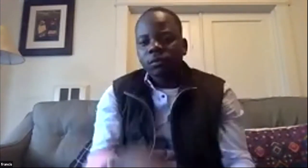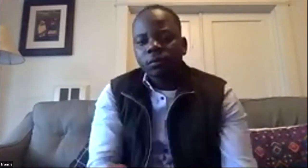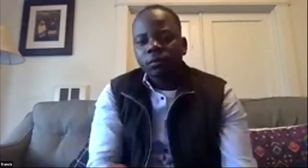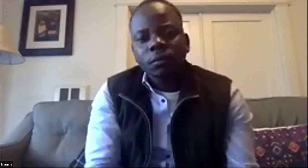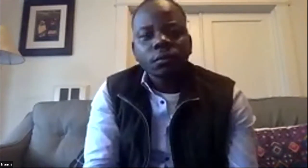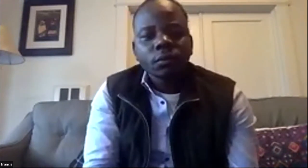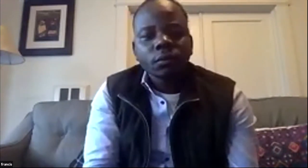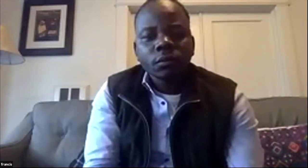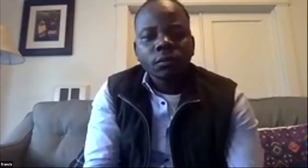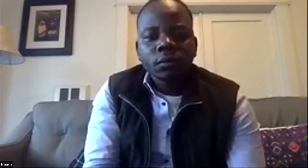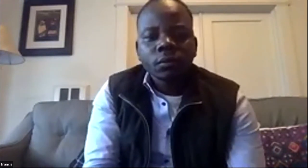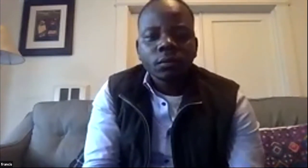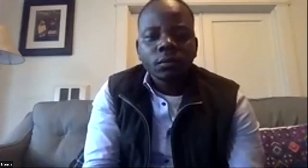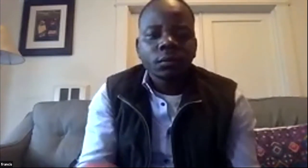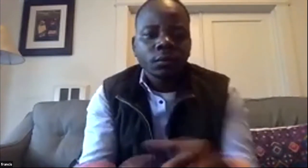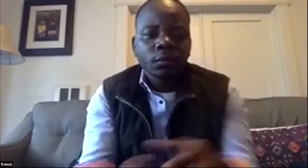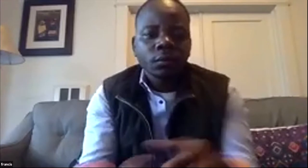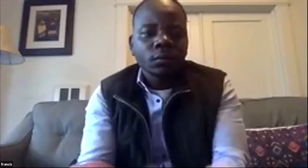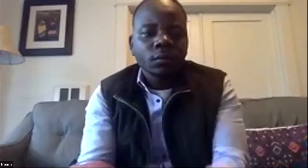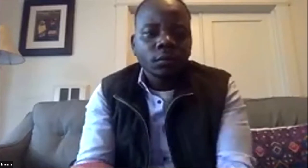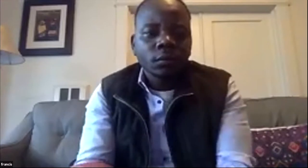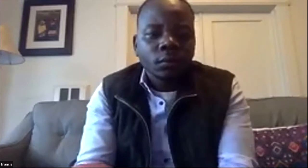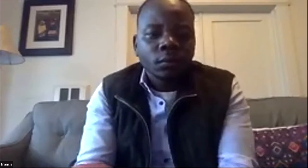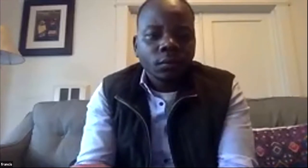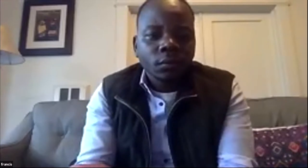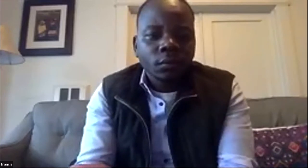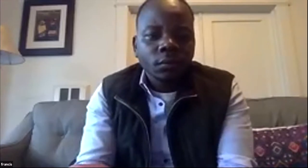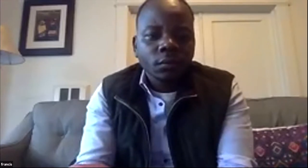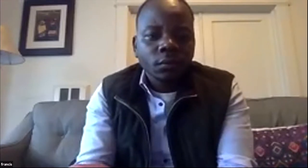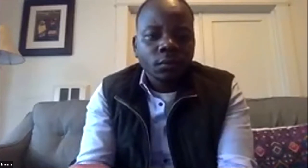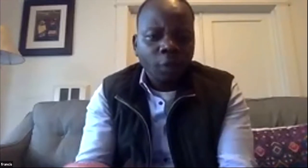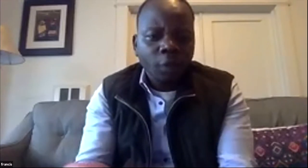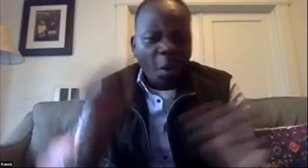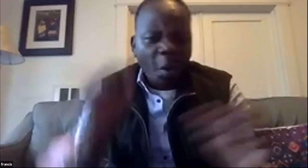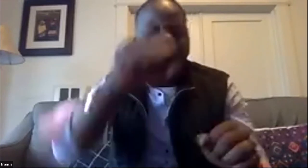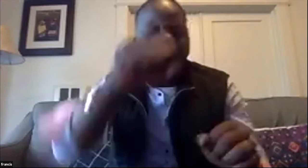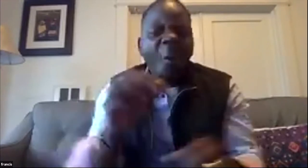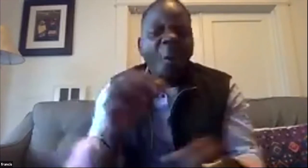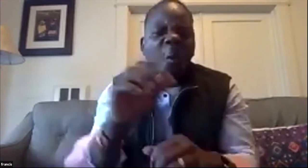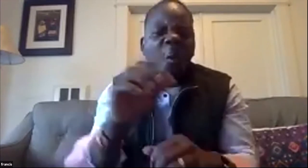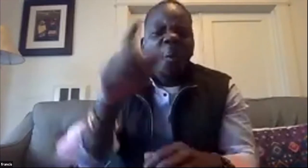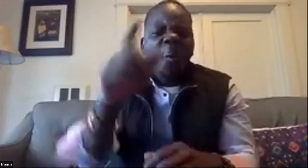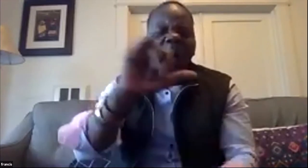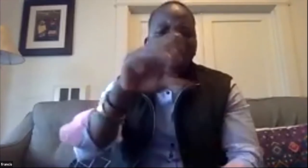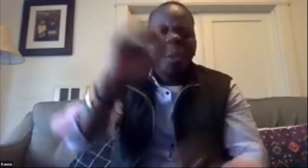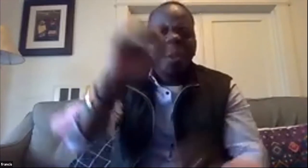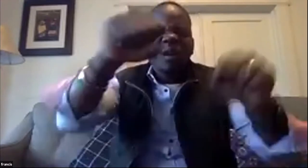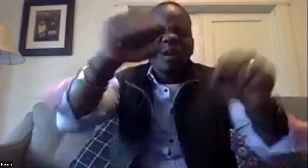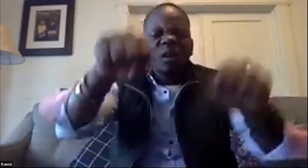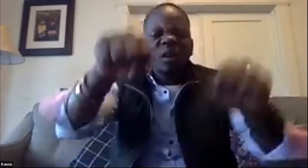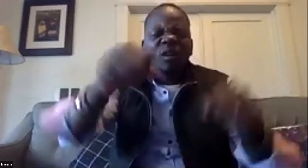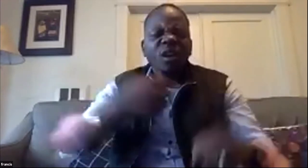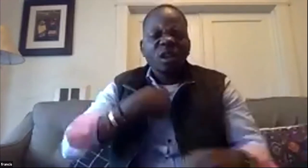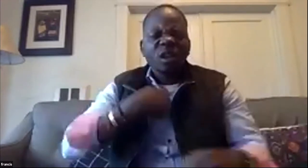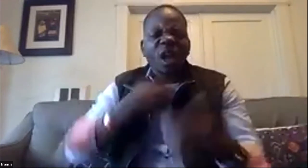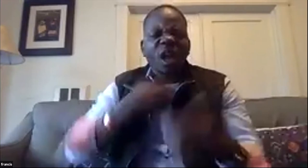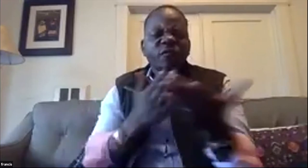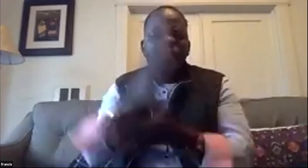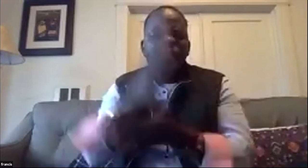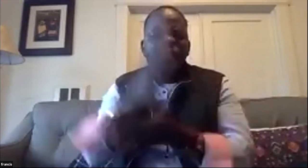as needed you feel they can and um yeah i just unmuted you in case you have any questions that you